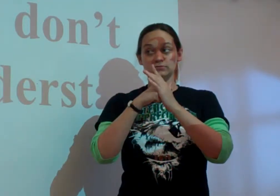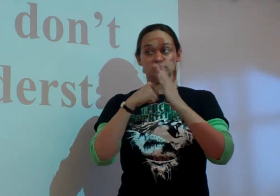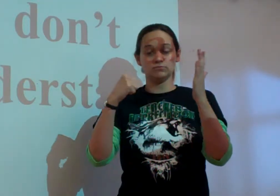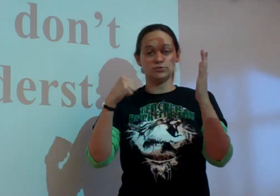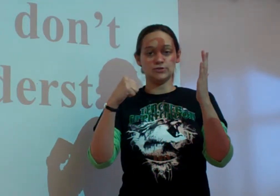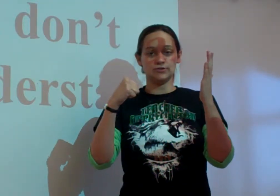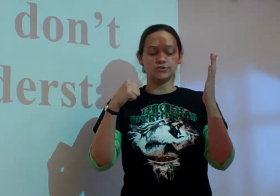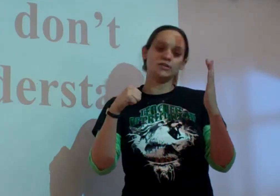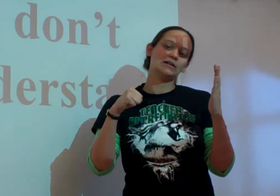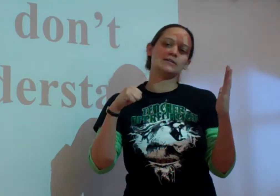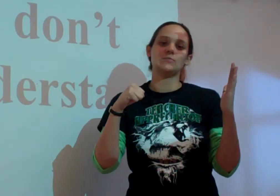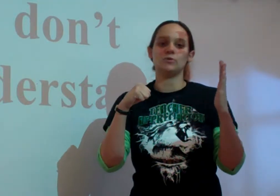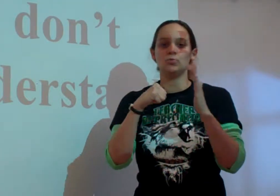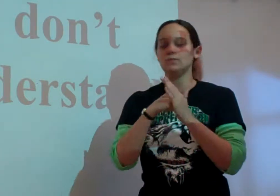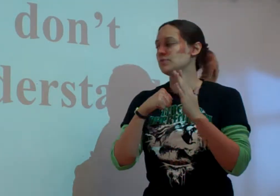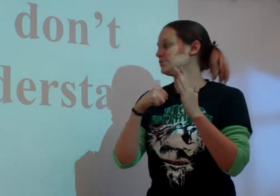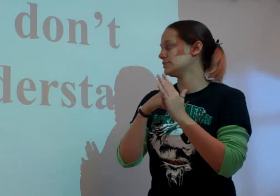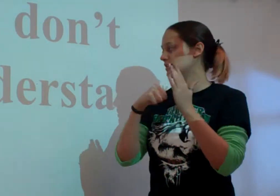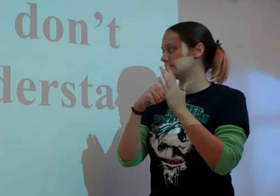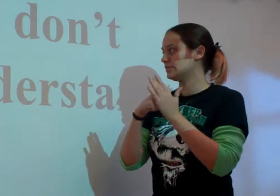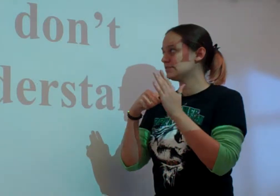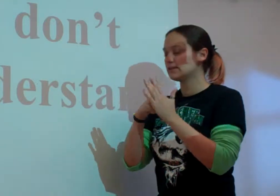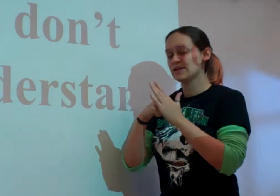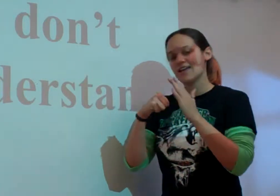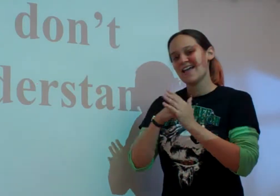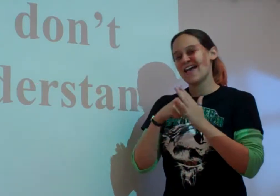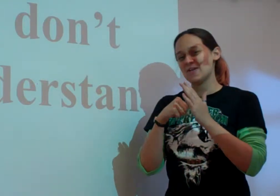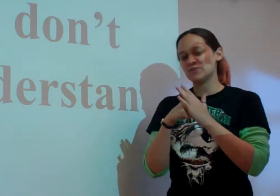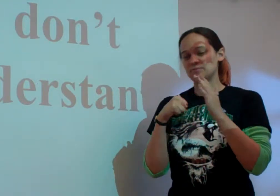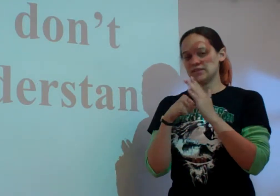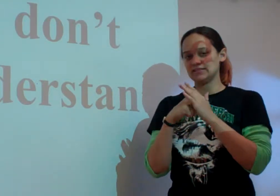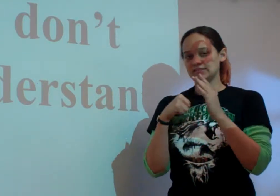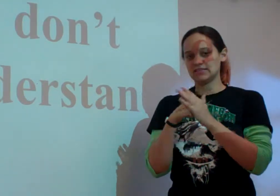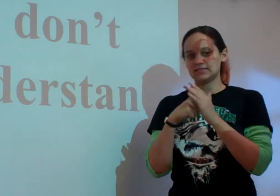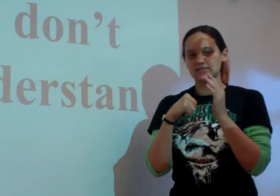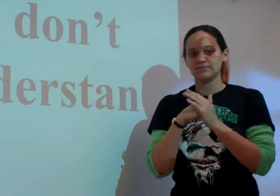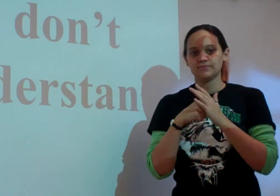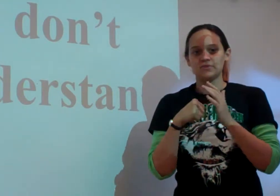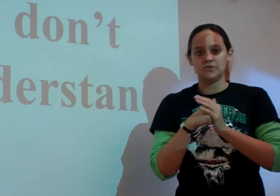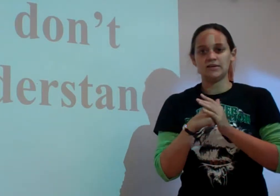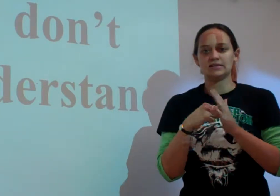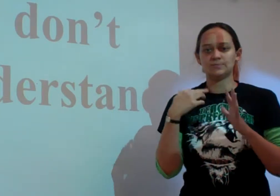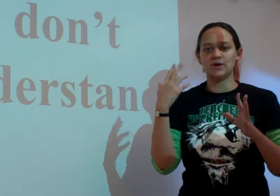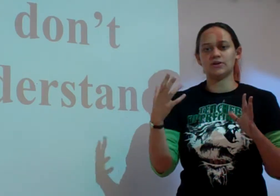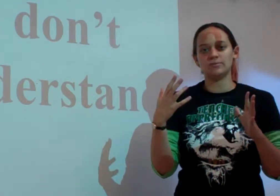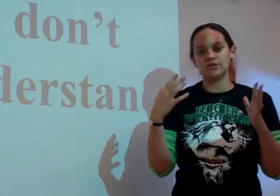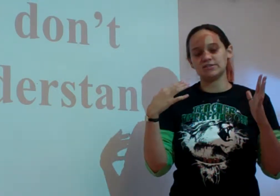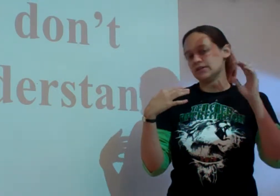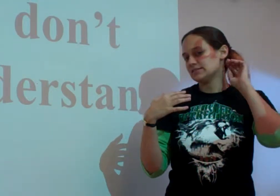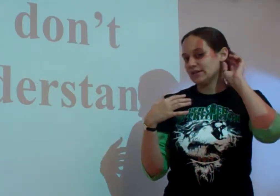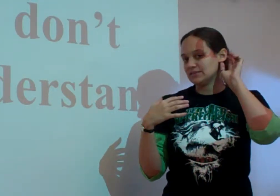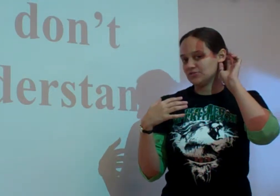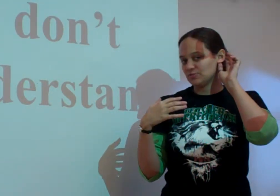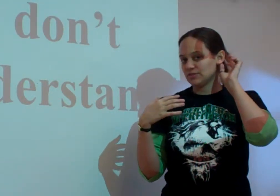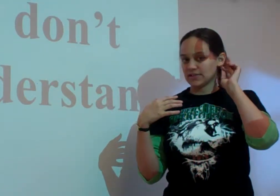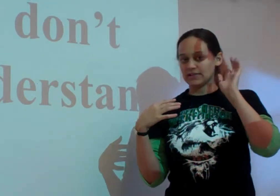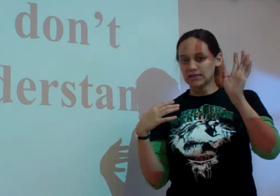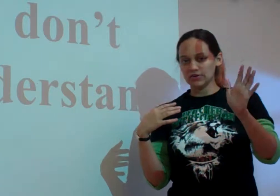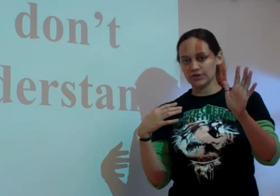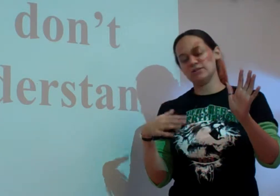you don't understand. And when one person does this, everybody does this. Alright, it's better because it gets my attention because I can hear it